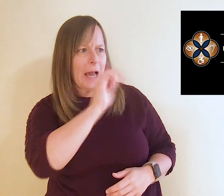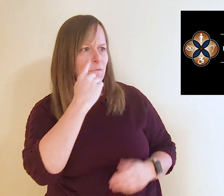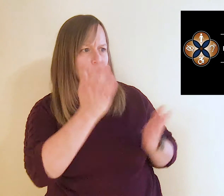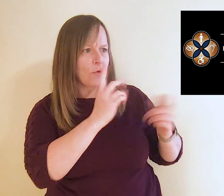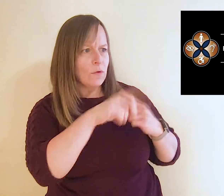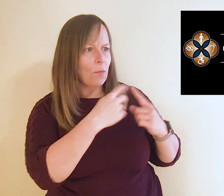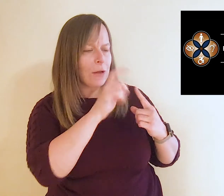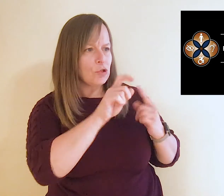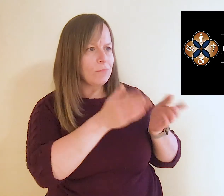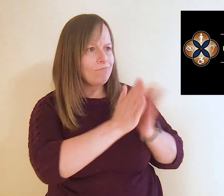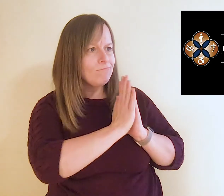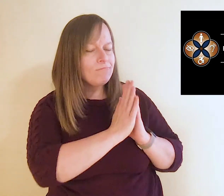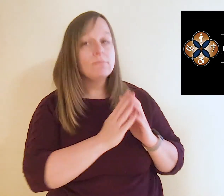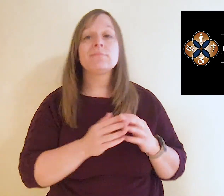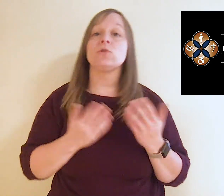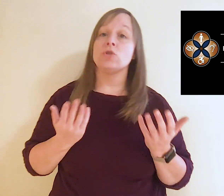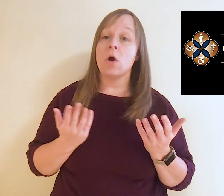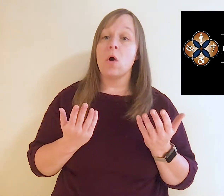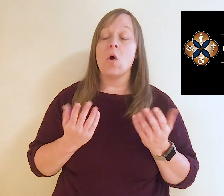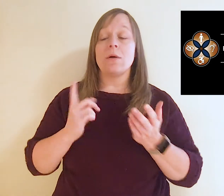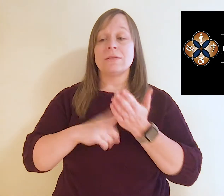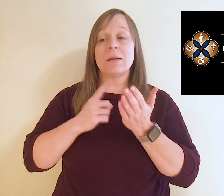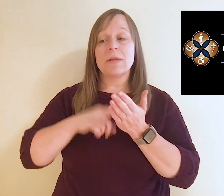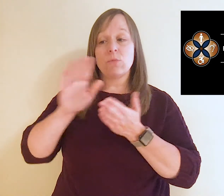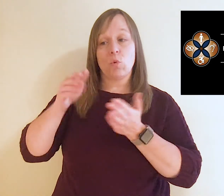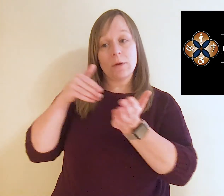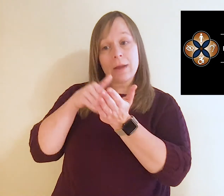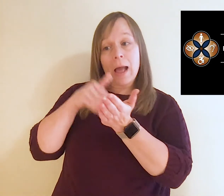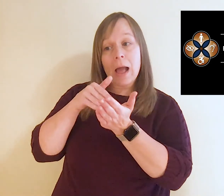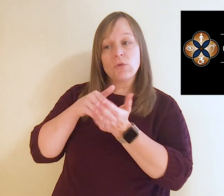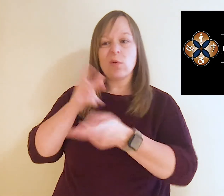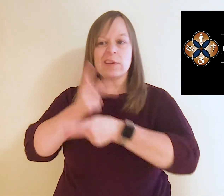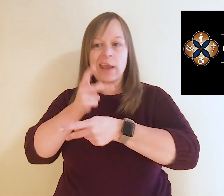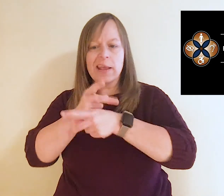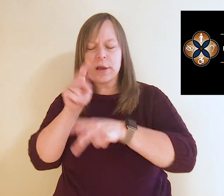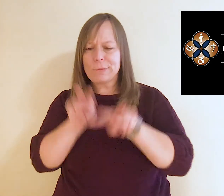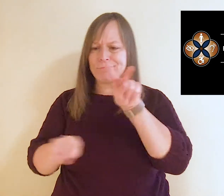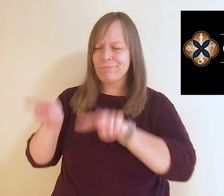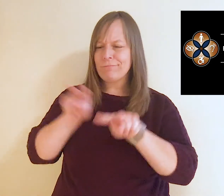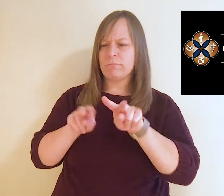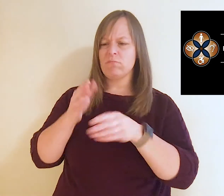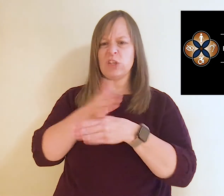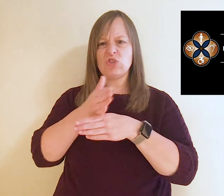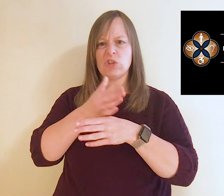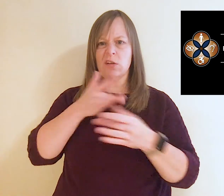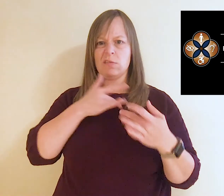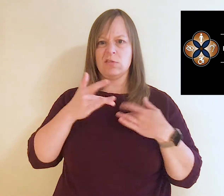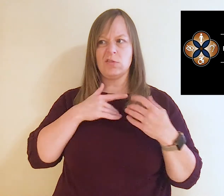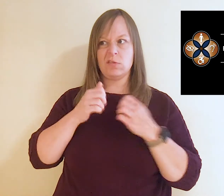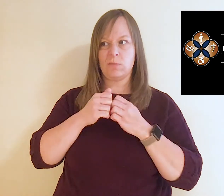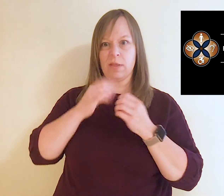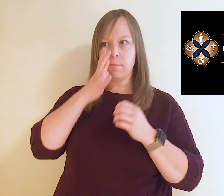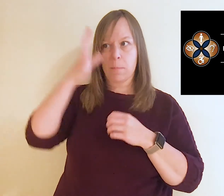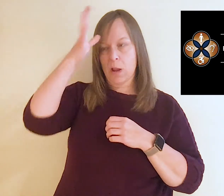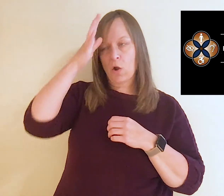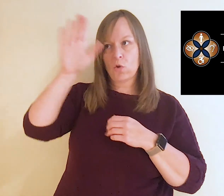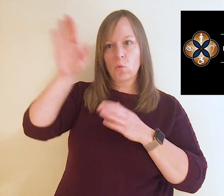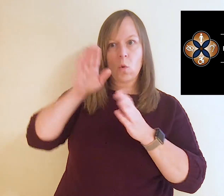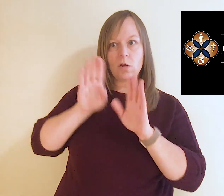EI for services? So, sometimes your child's doctor or daycare provider shares concerns with you about your child's